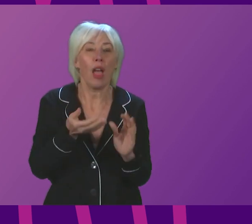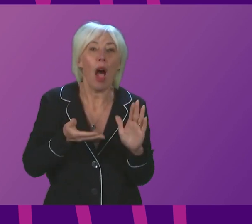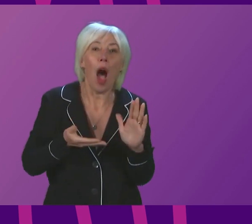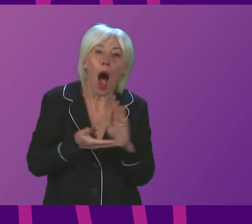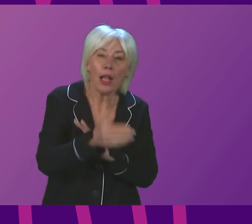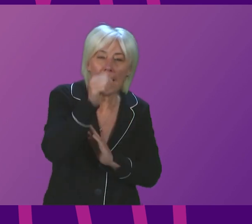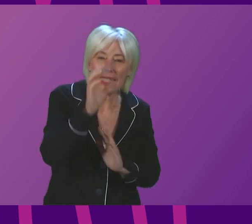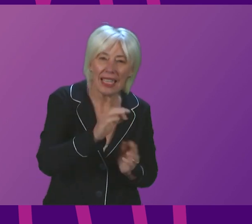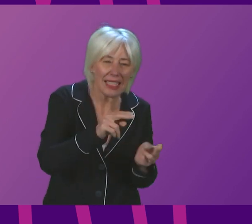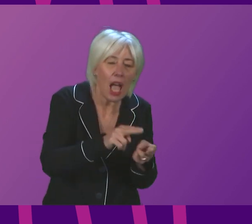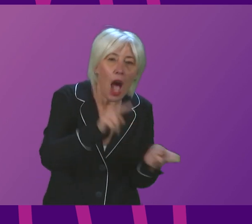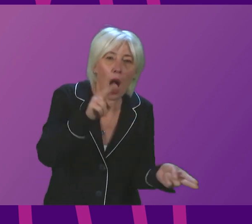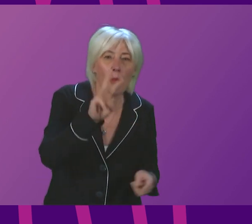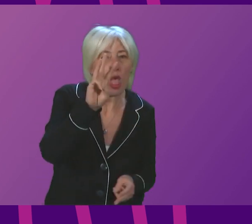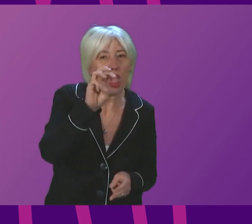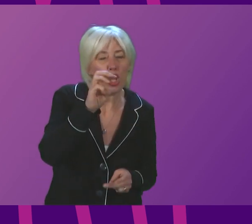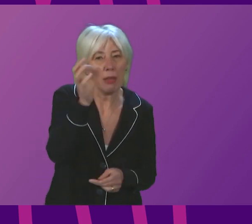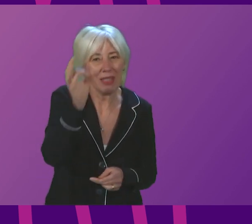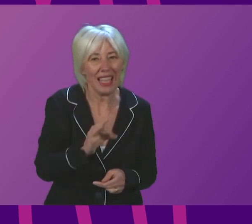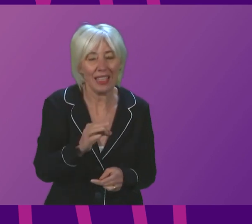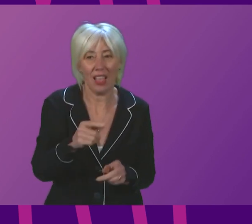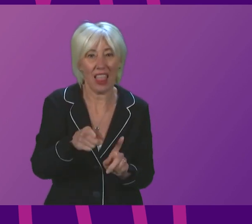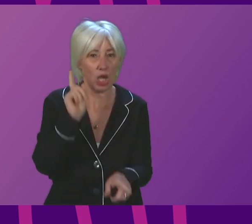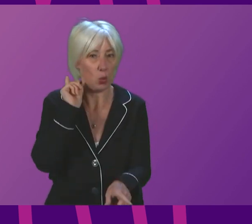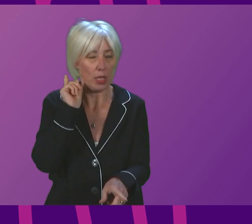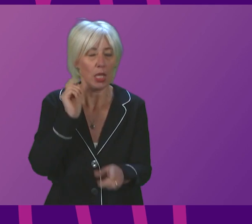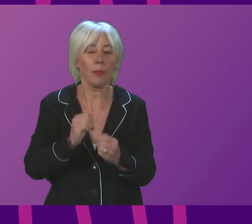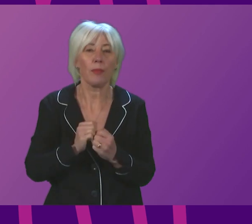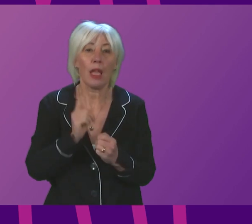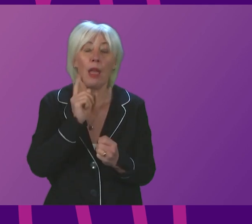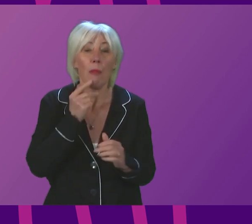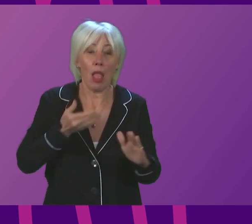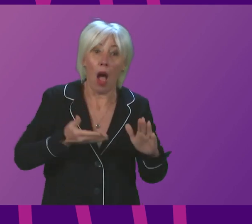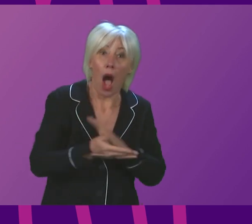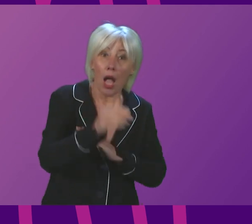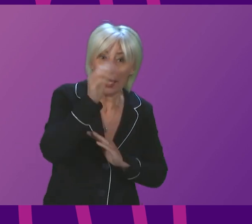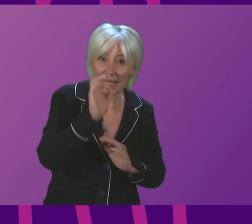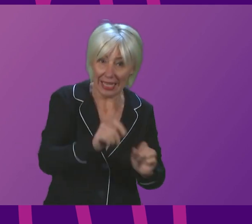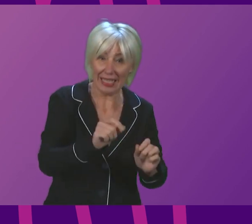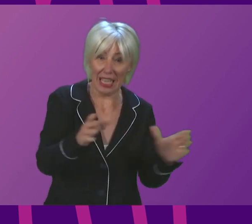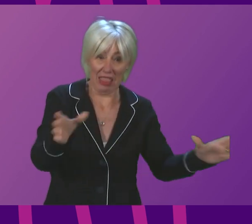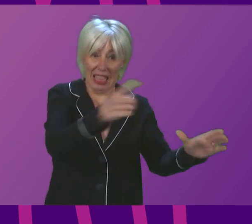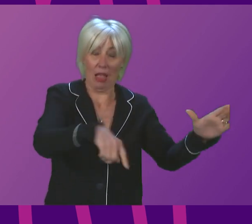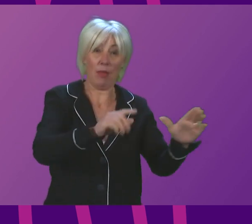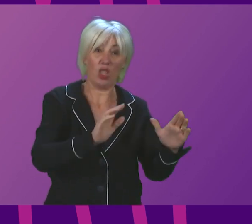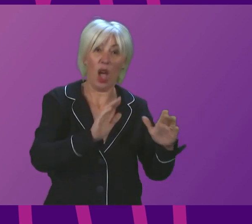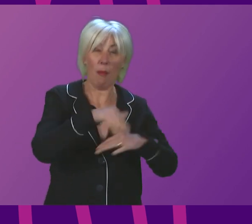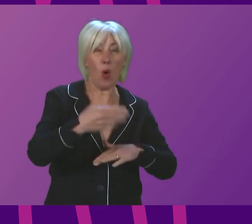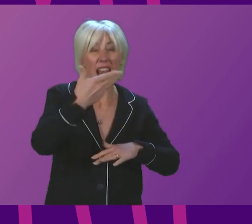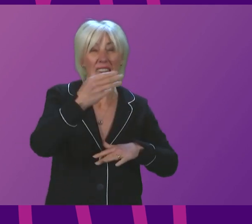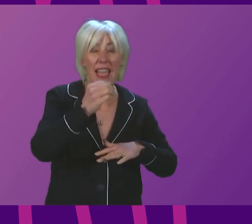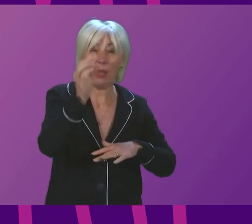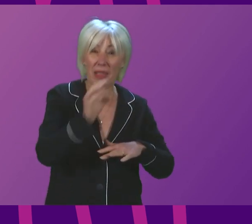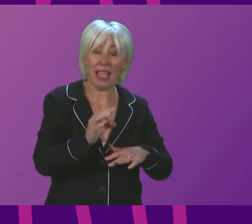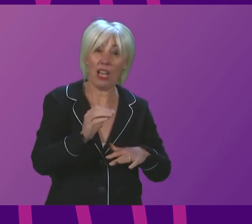60s increased by 13 per cent in the past week. And since people under 60 currently account for more than 90 per cent of all cases,